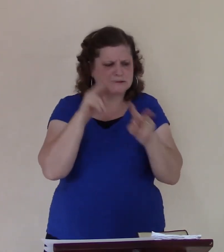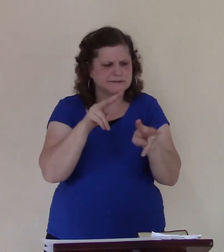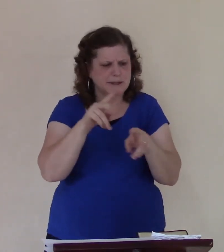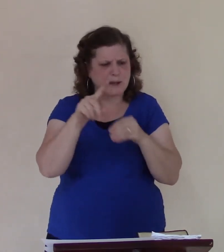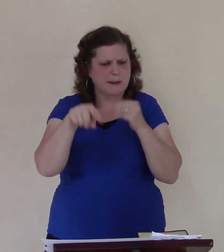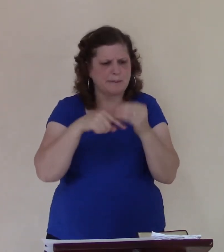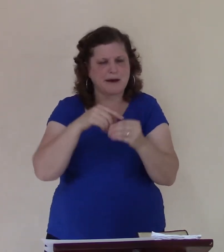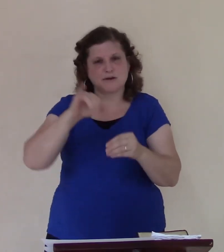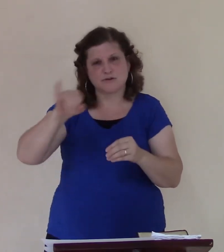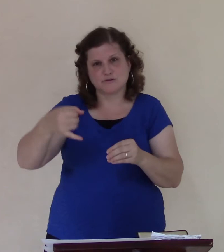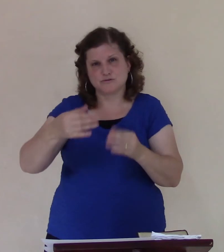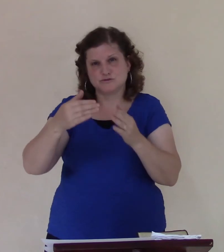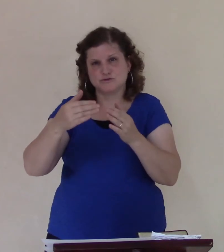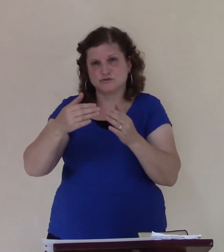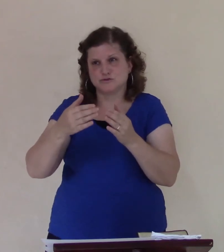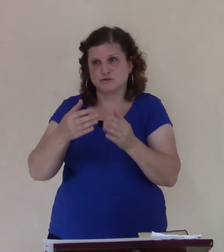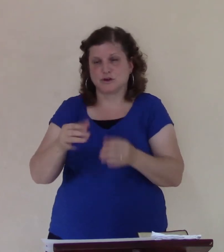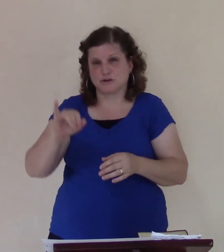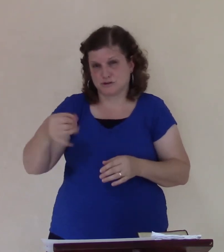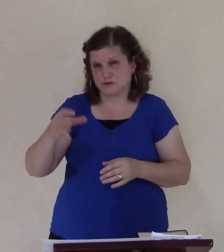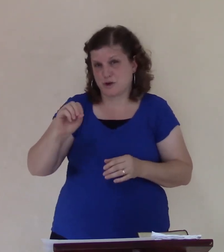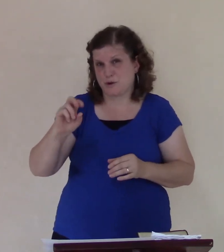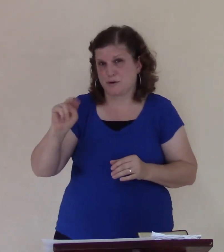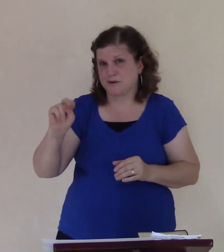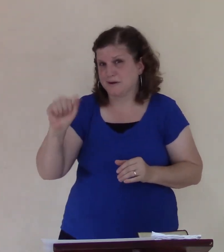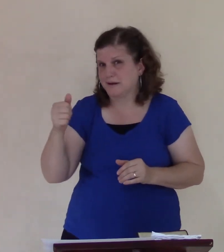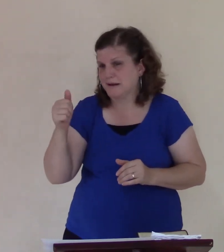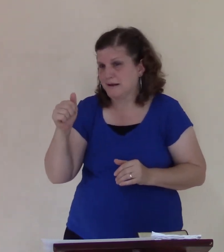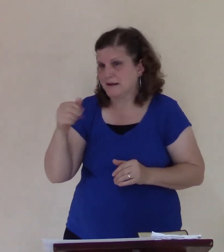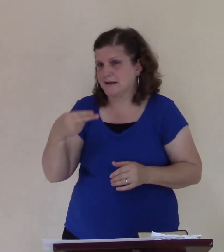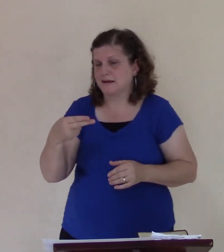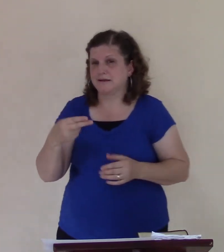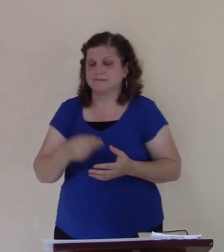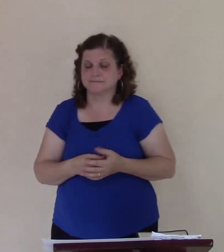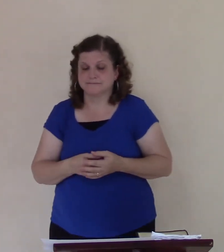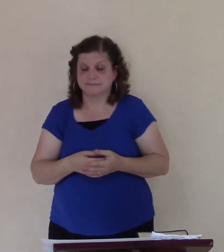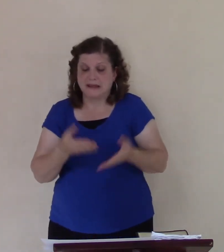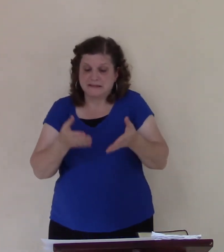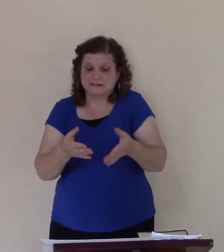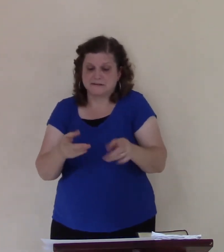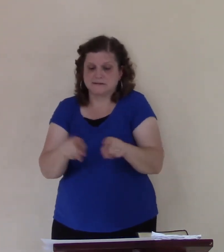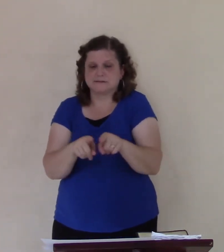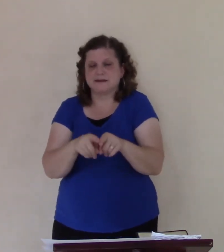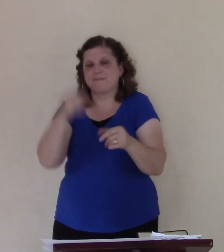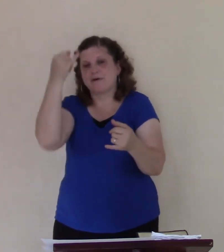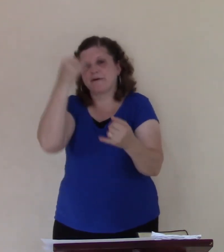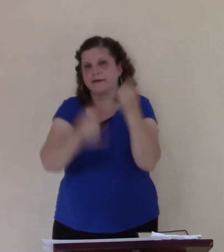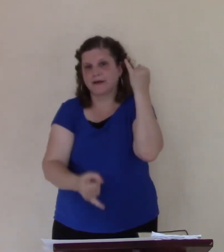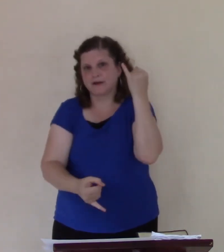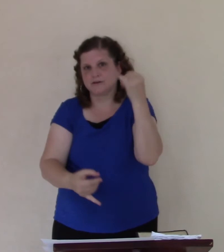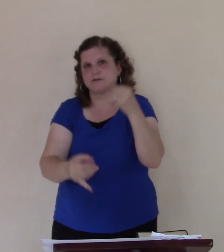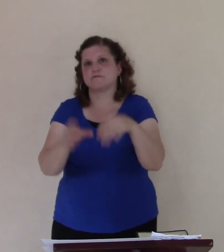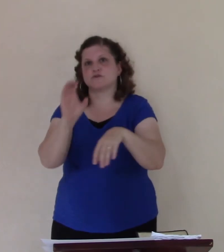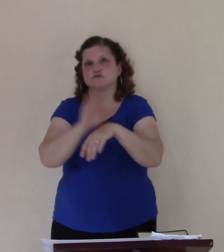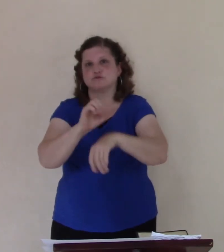Just like that for him. Then it was mentioned. Well, this is how the ministry is made out of one.